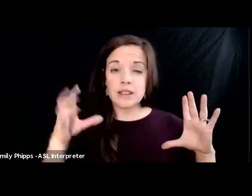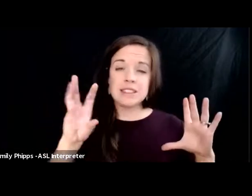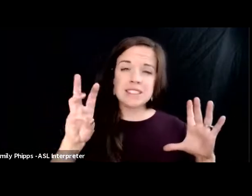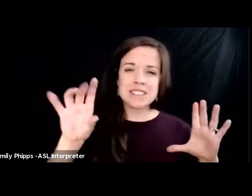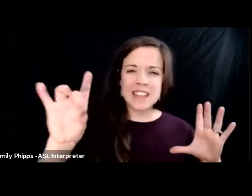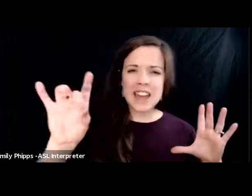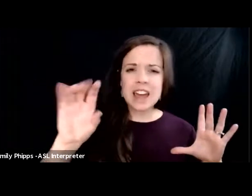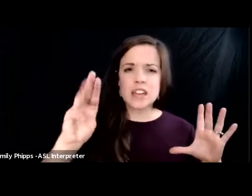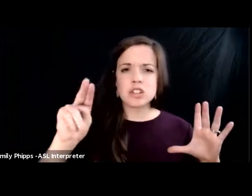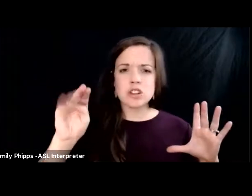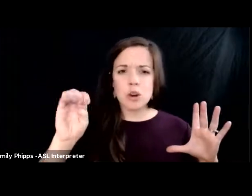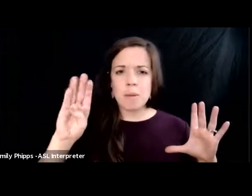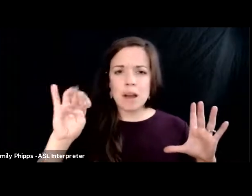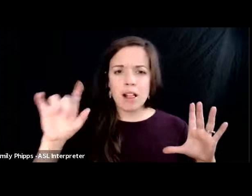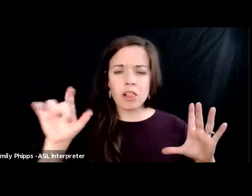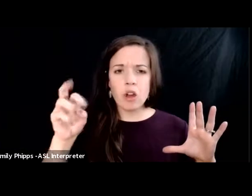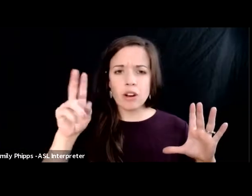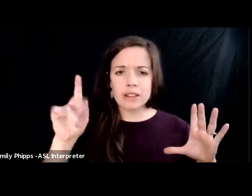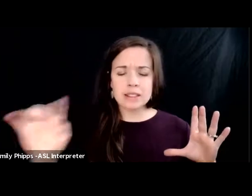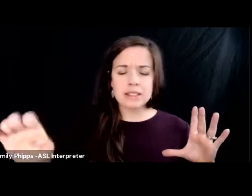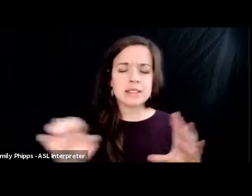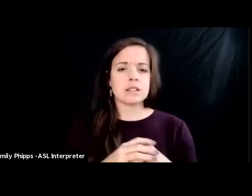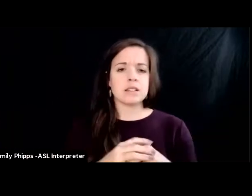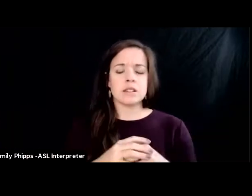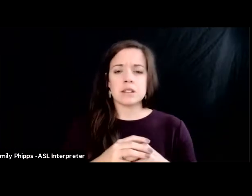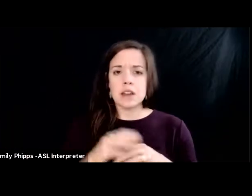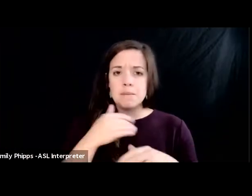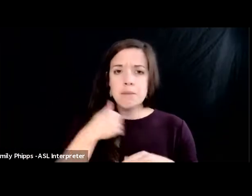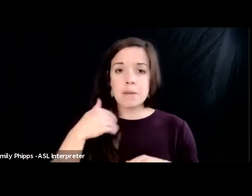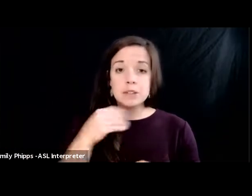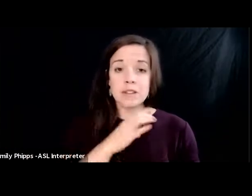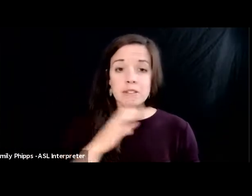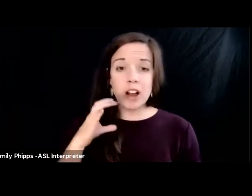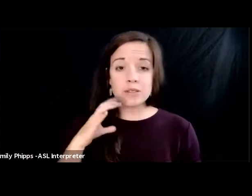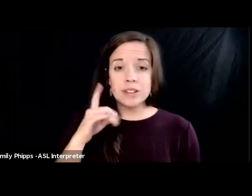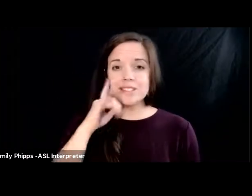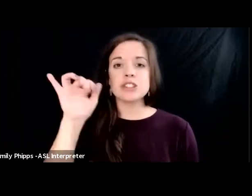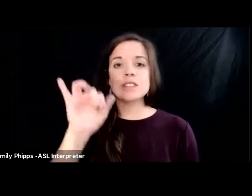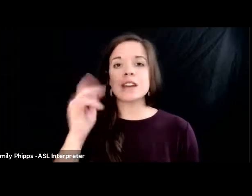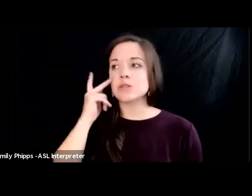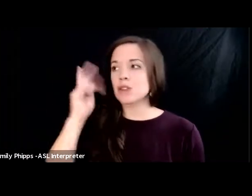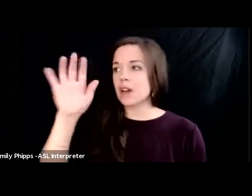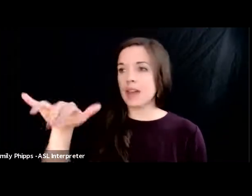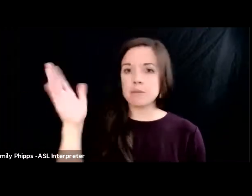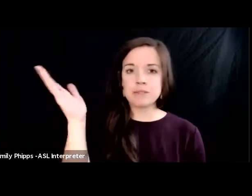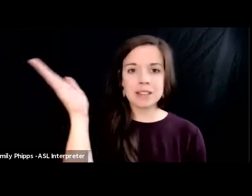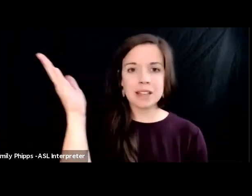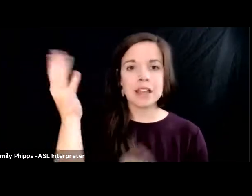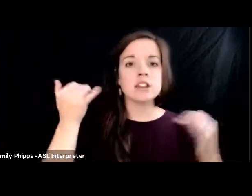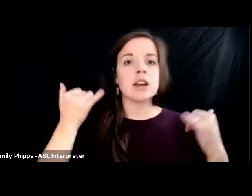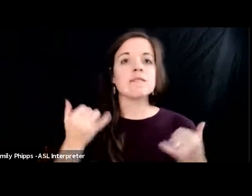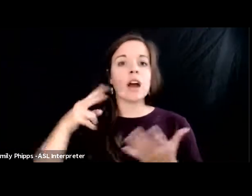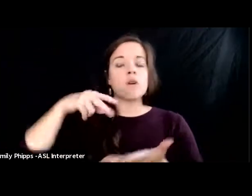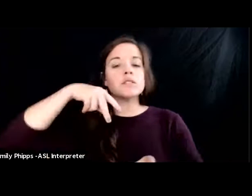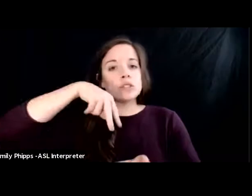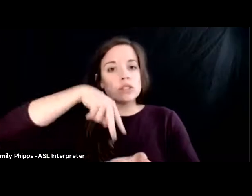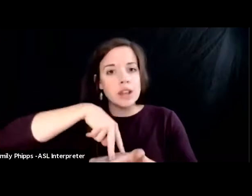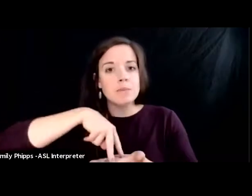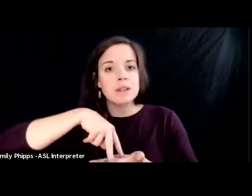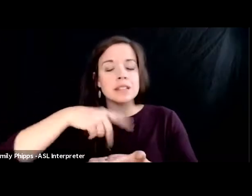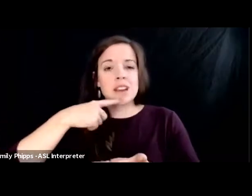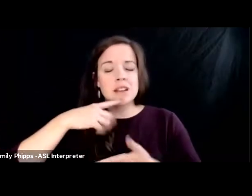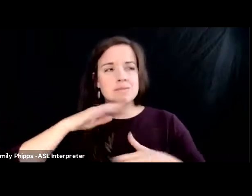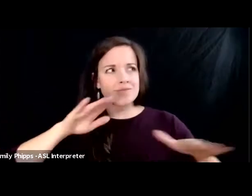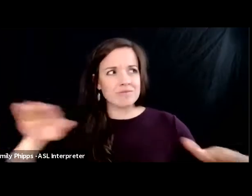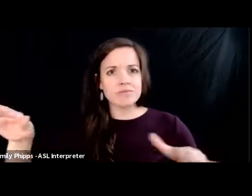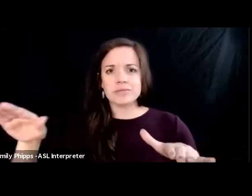european parliament members of congress like you just saw in that presentation have now stood up to say this is